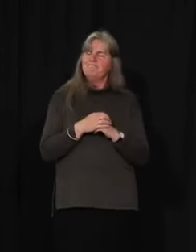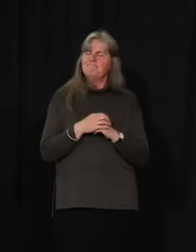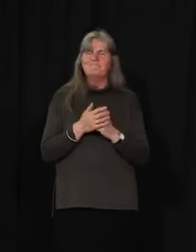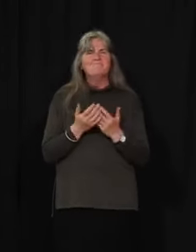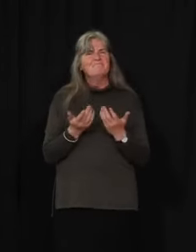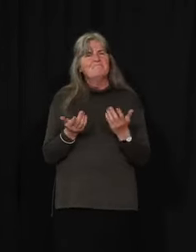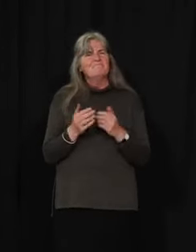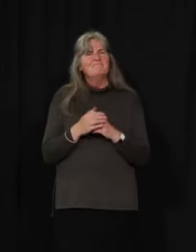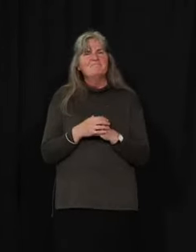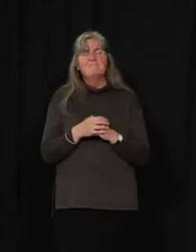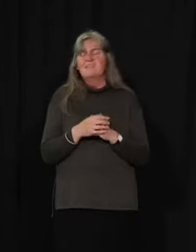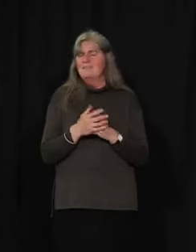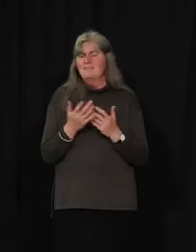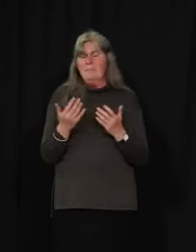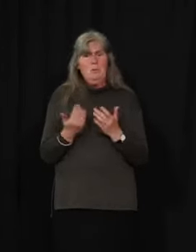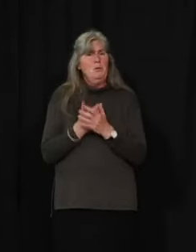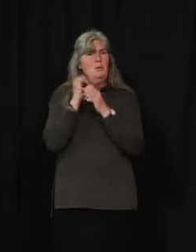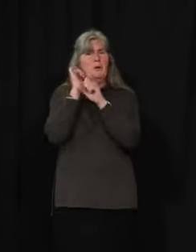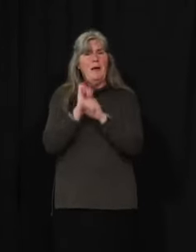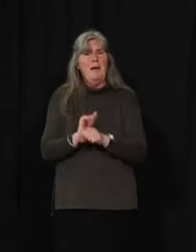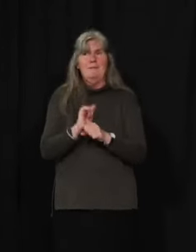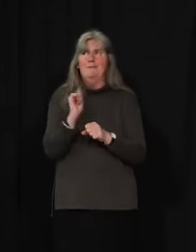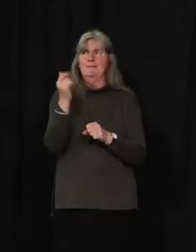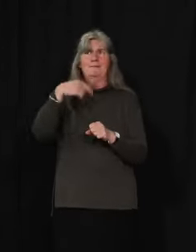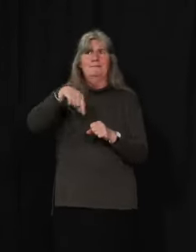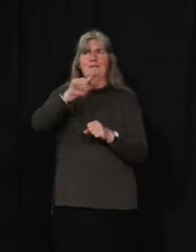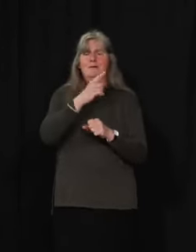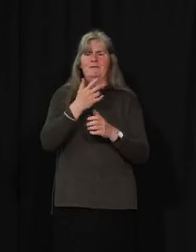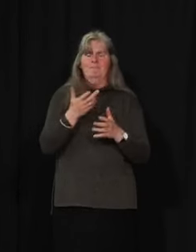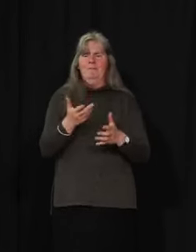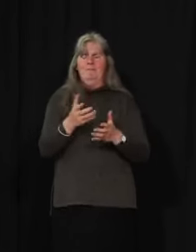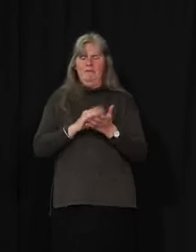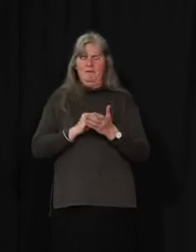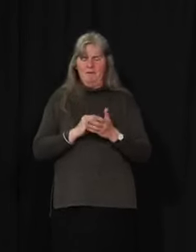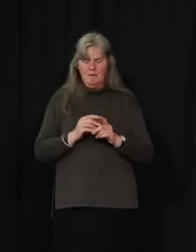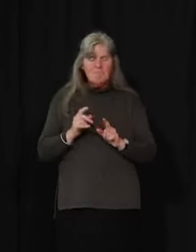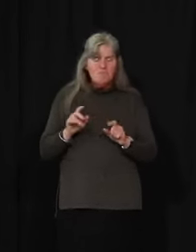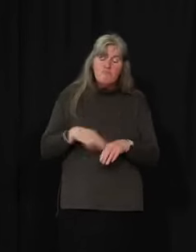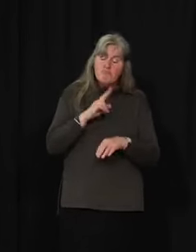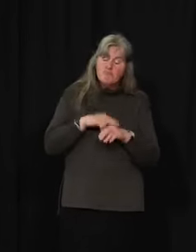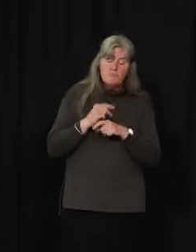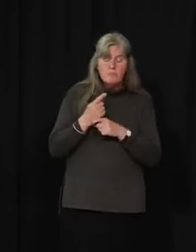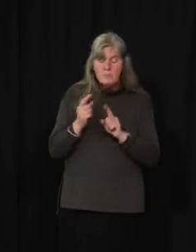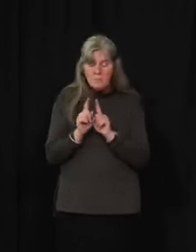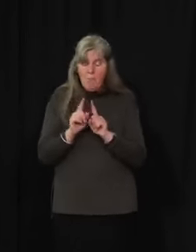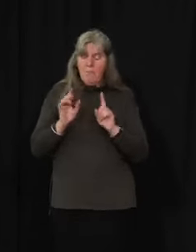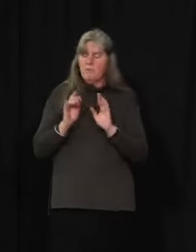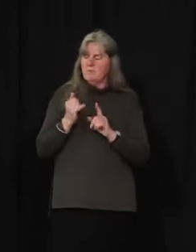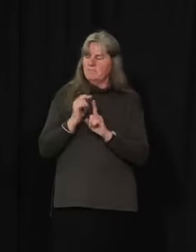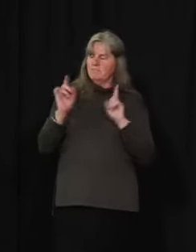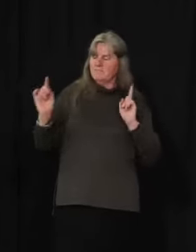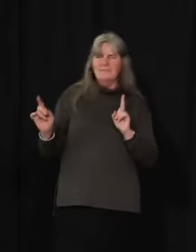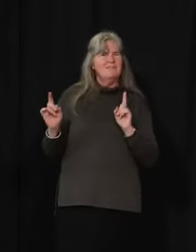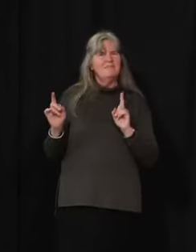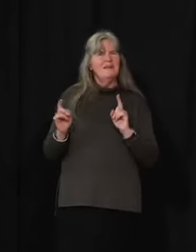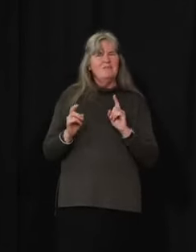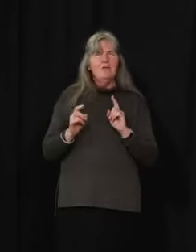we, you know, these are new habits. We all need to be reminded of the need to do this.